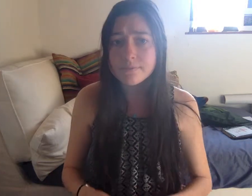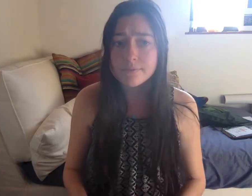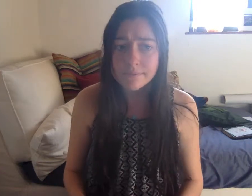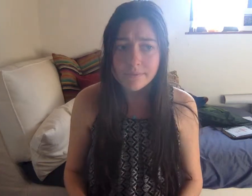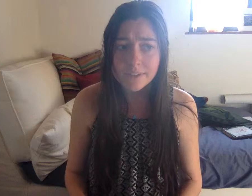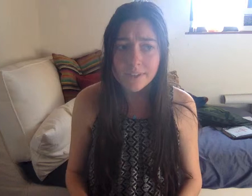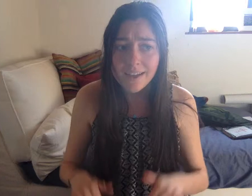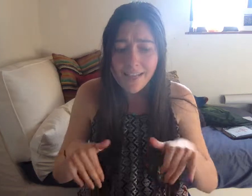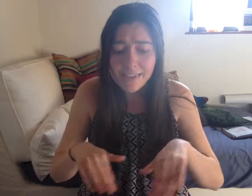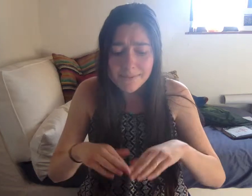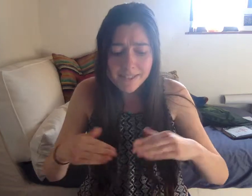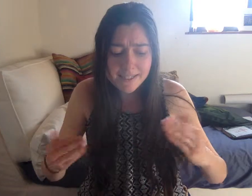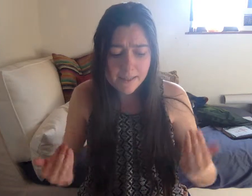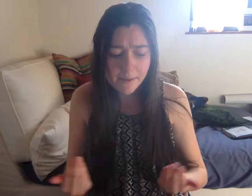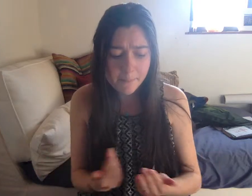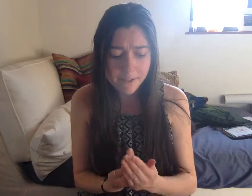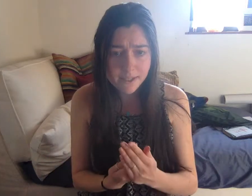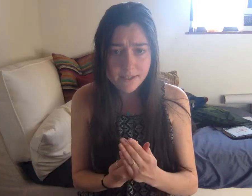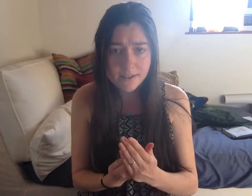It's a place I'm in.